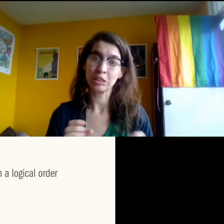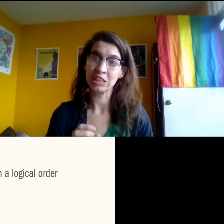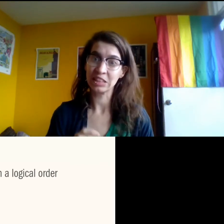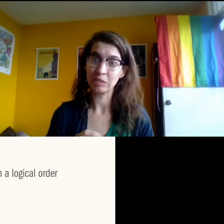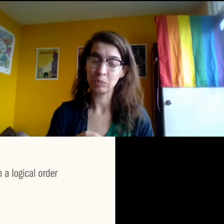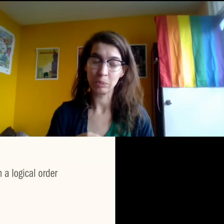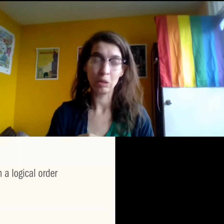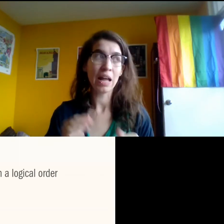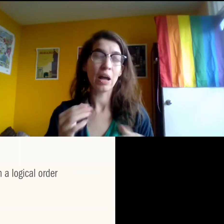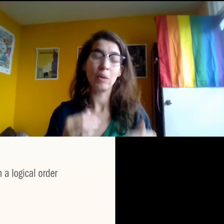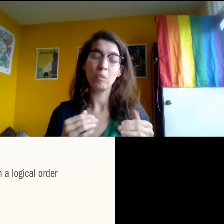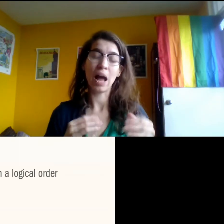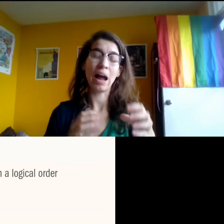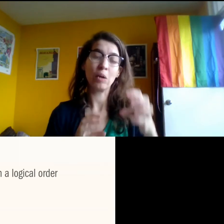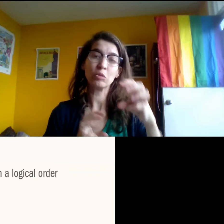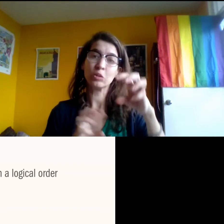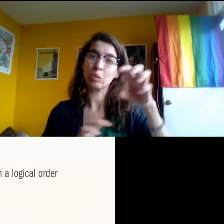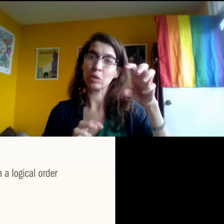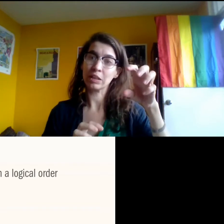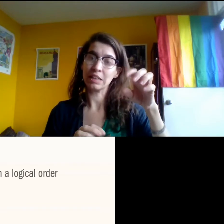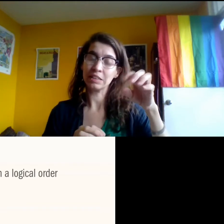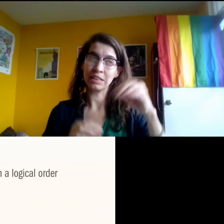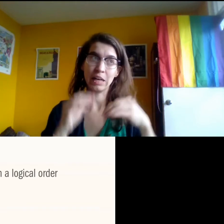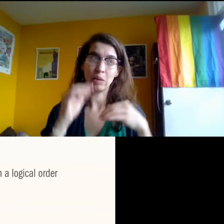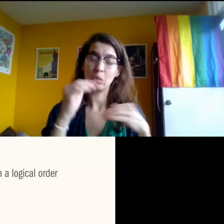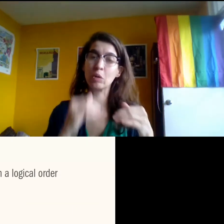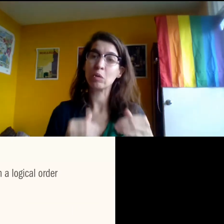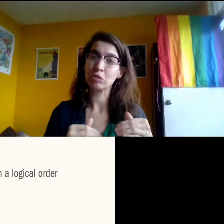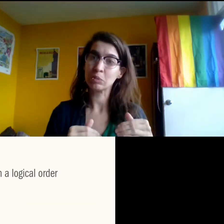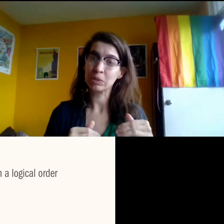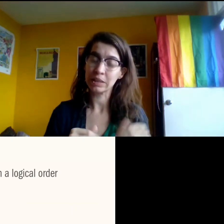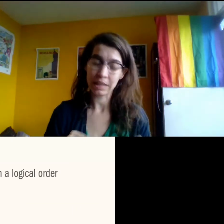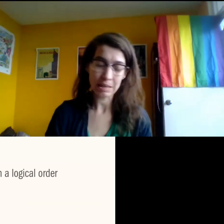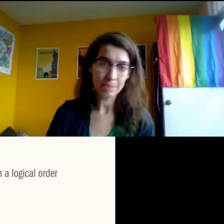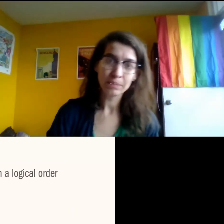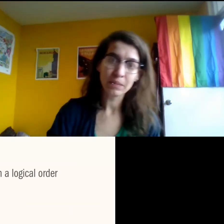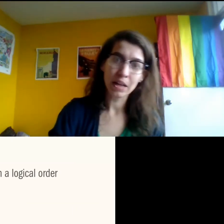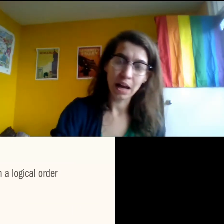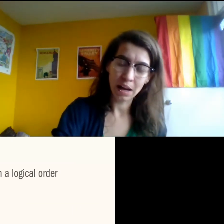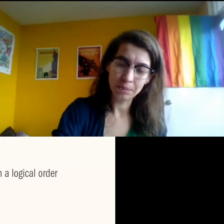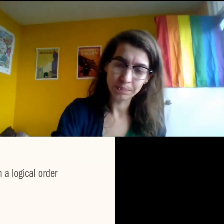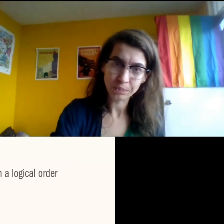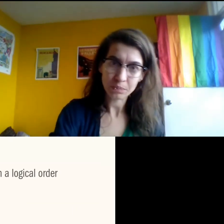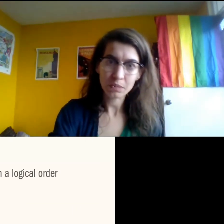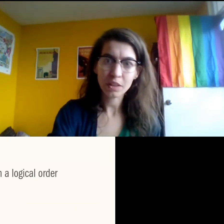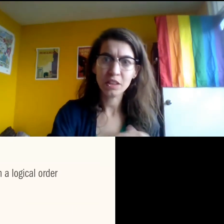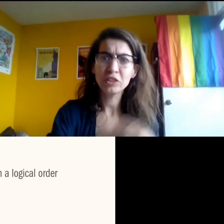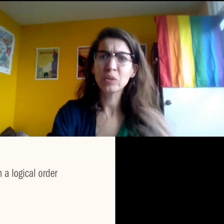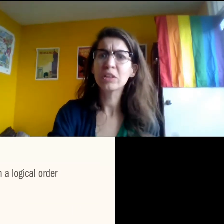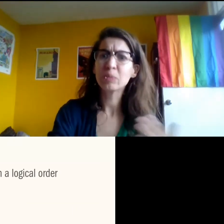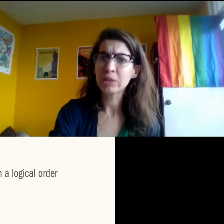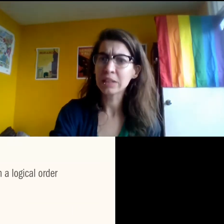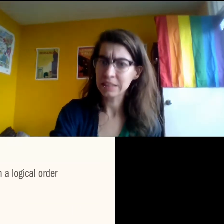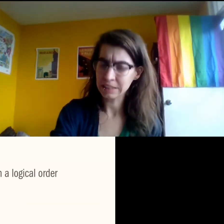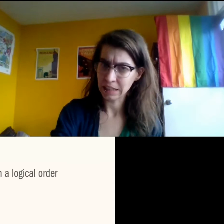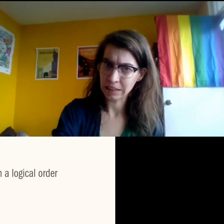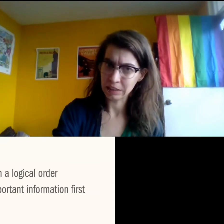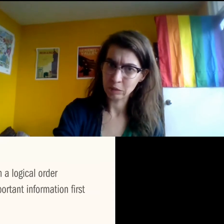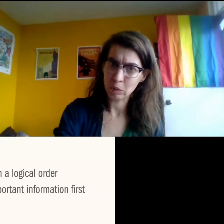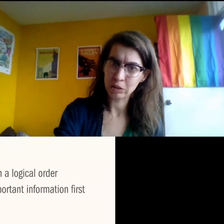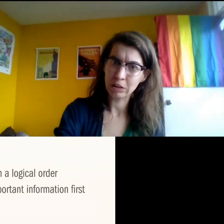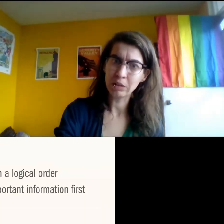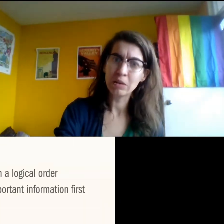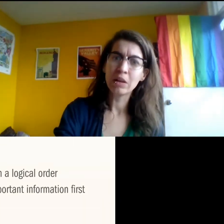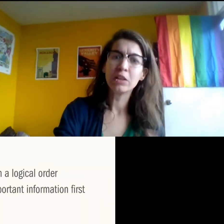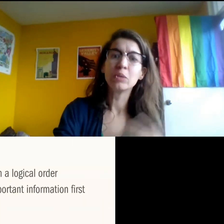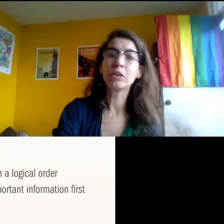information I need to give people and how to organize it and what order to put it in. Um, so when you're putting it in that